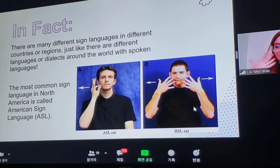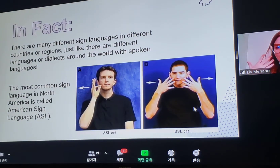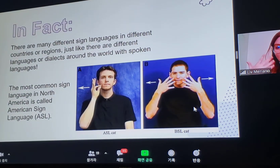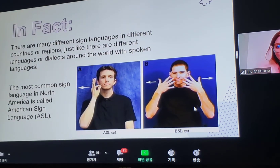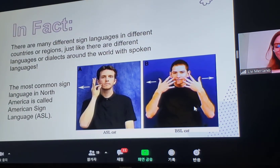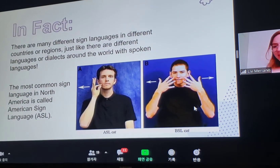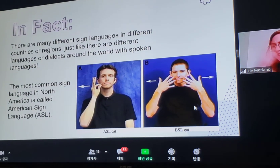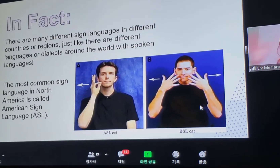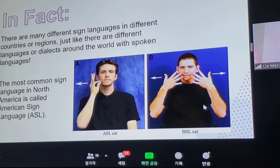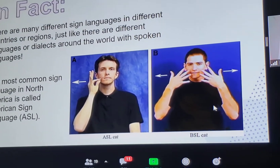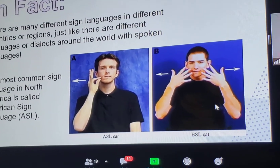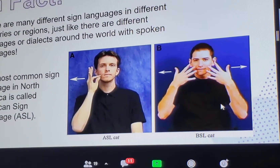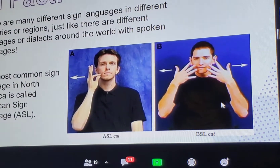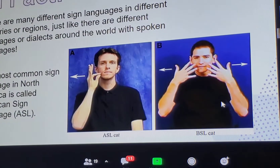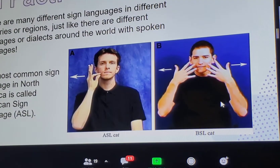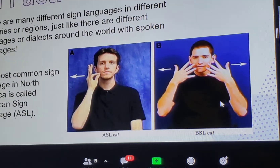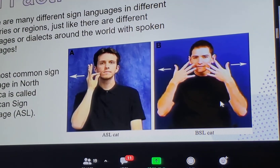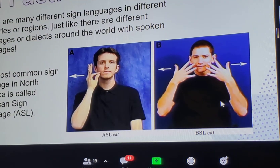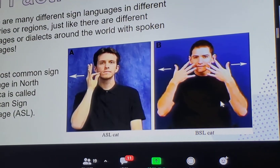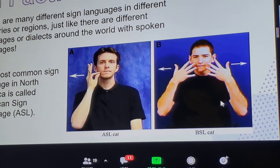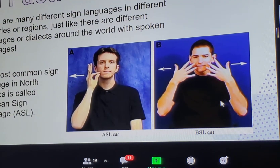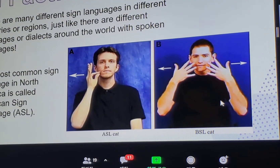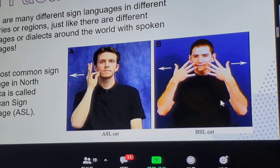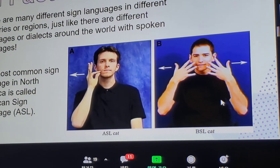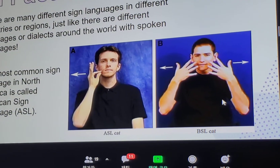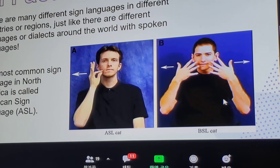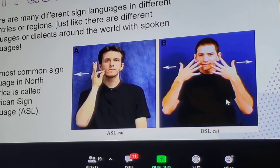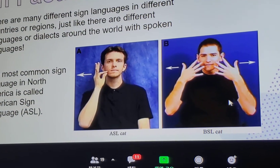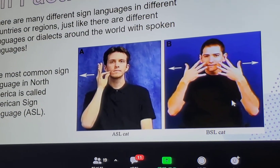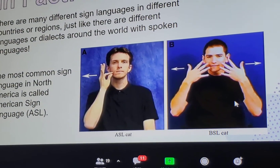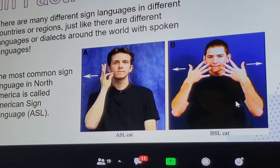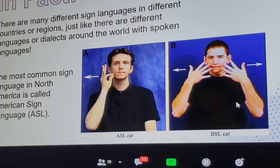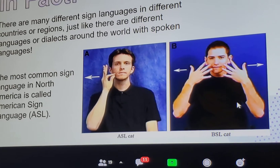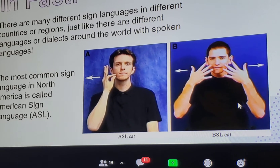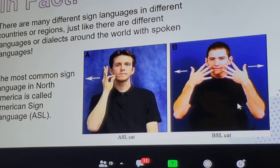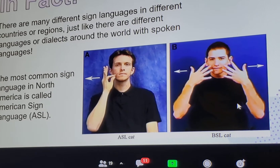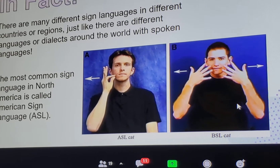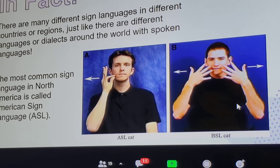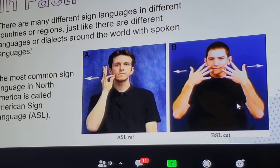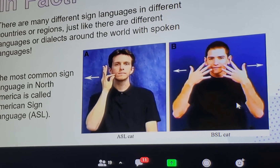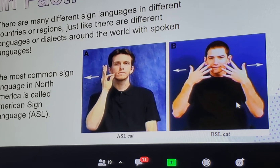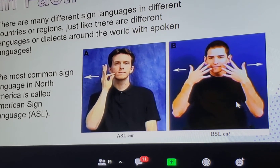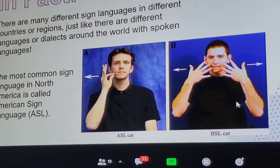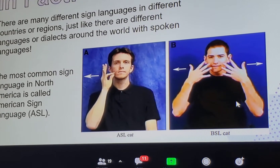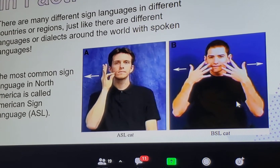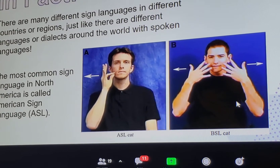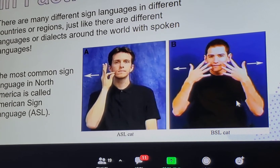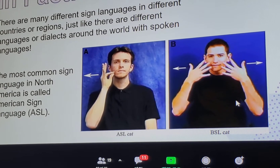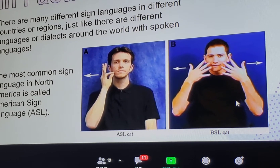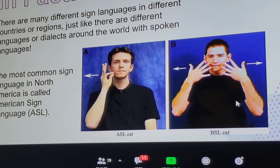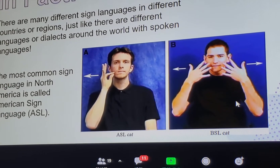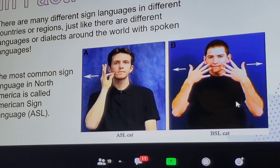So whether you travel around the world, you go to different countries, even within a little bit of Ontario.